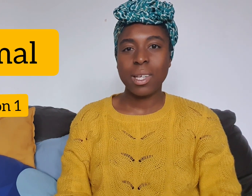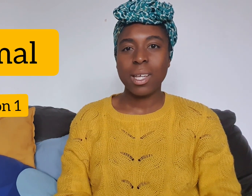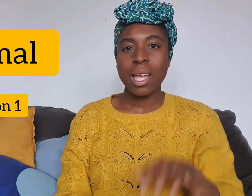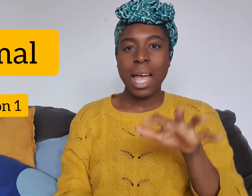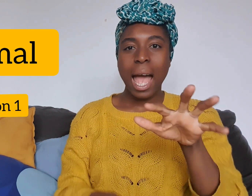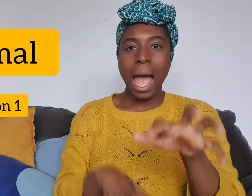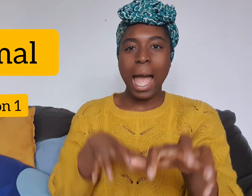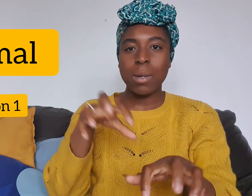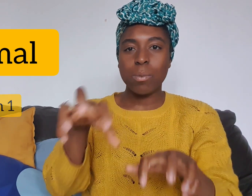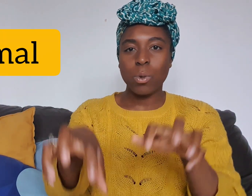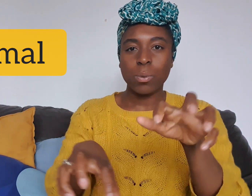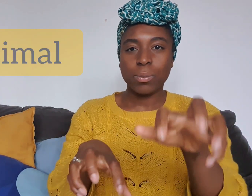Animal